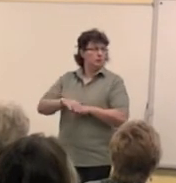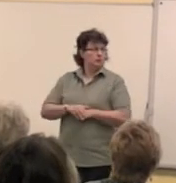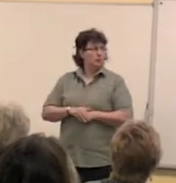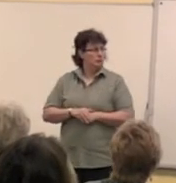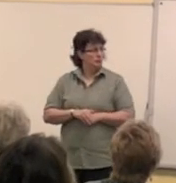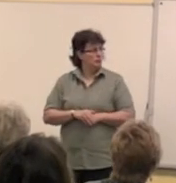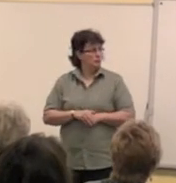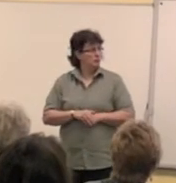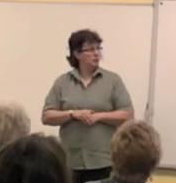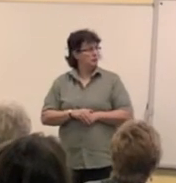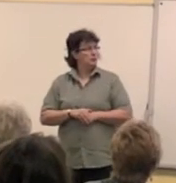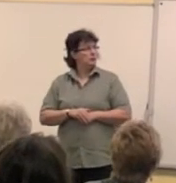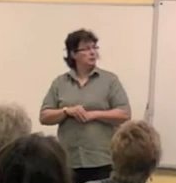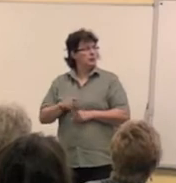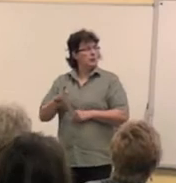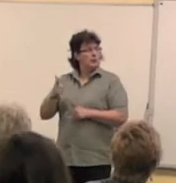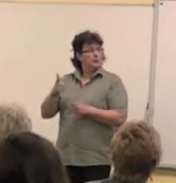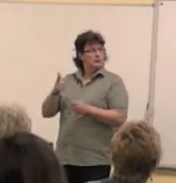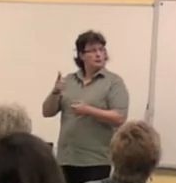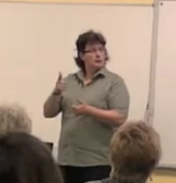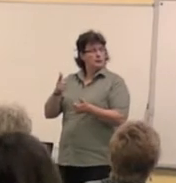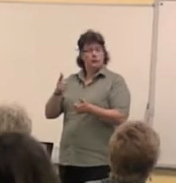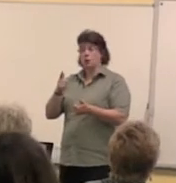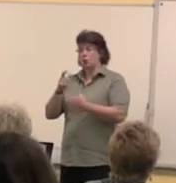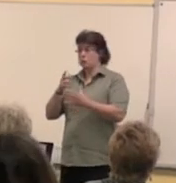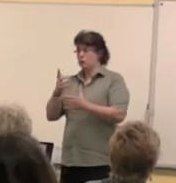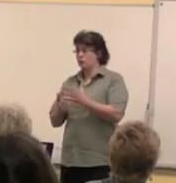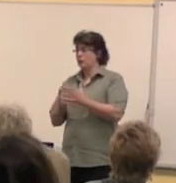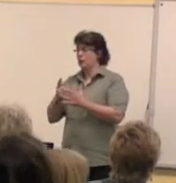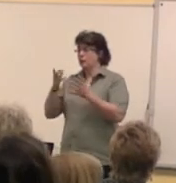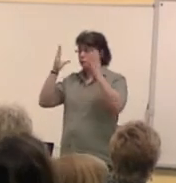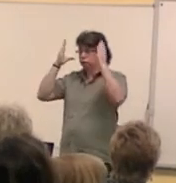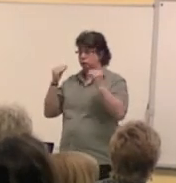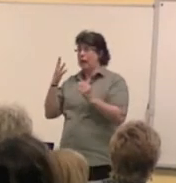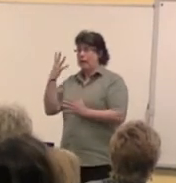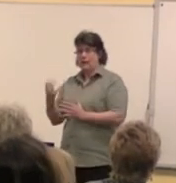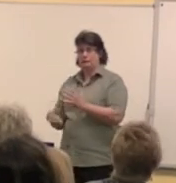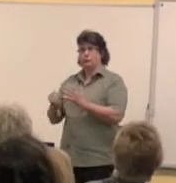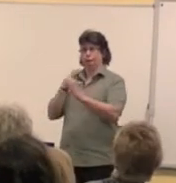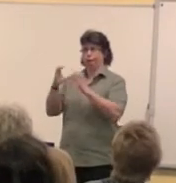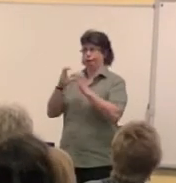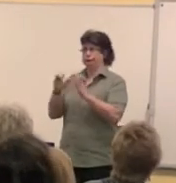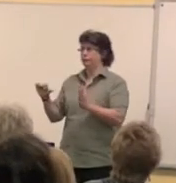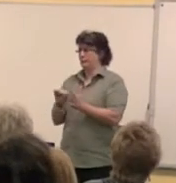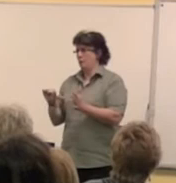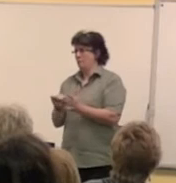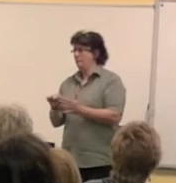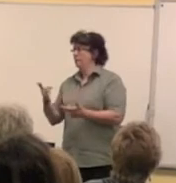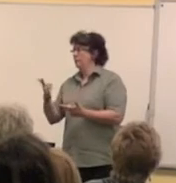find the communication problem associated with reading class. Now, the numbers of good reading classes